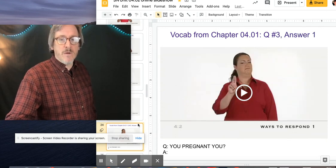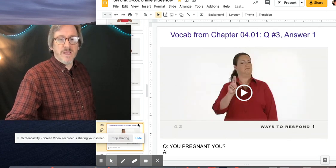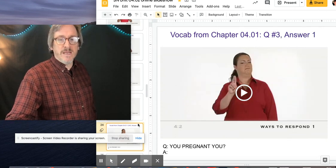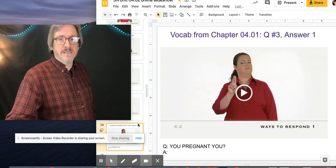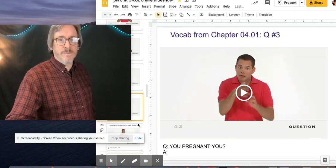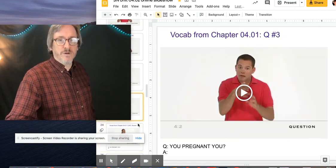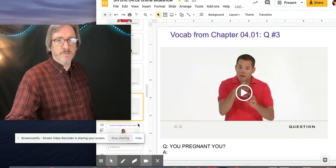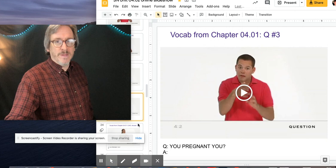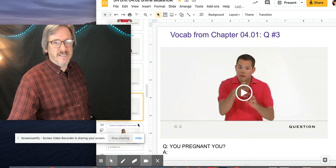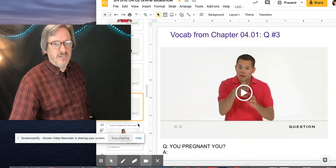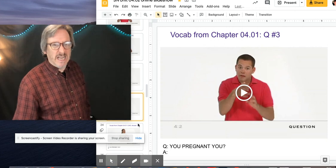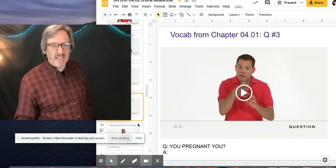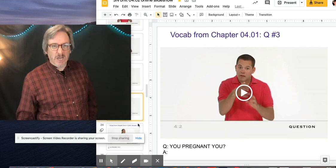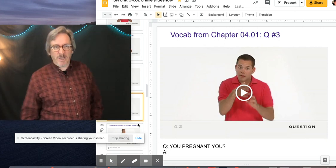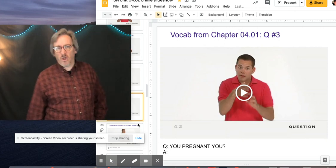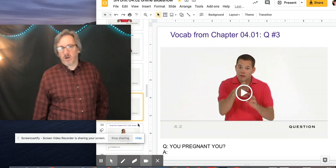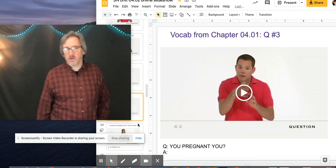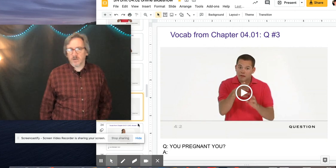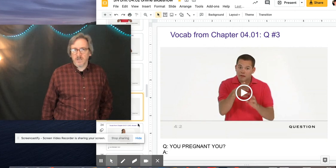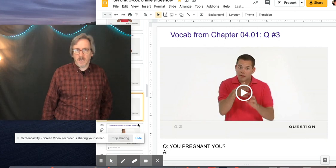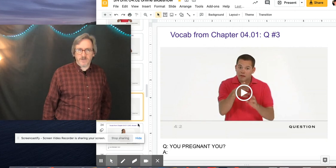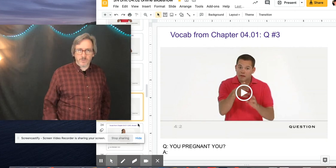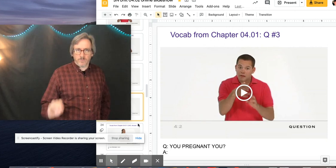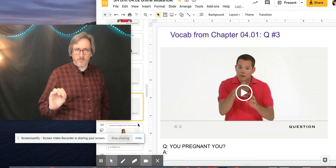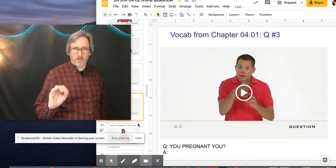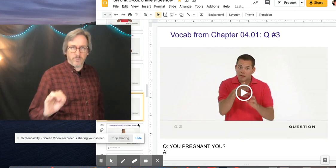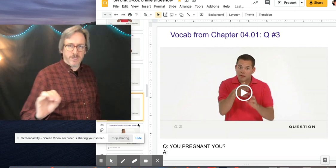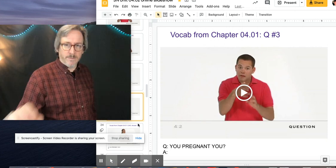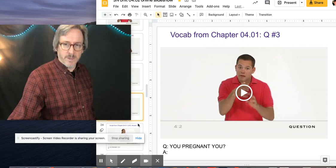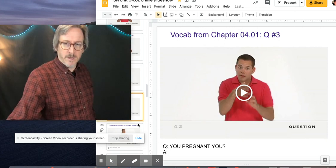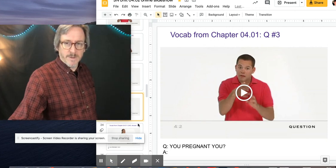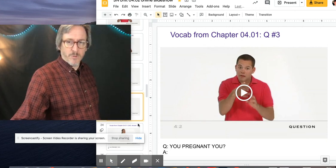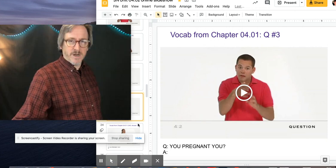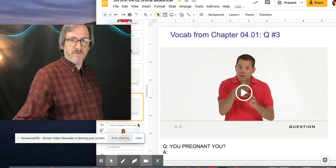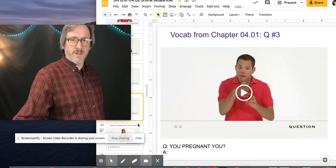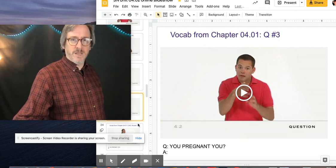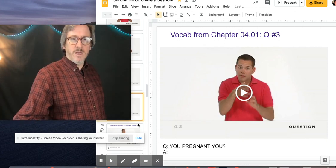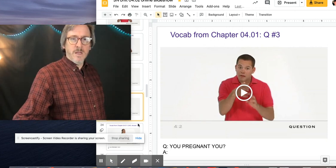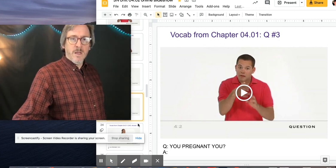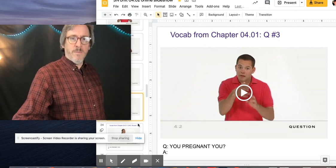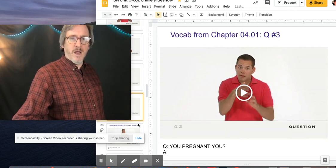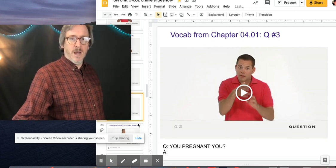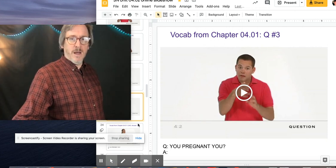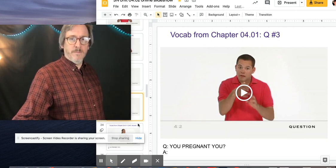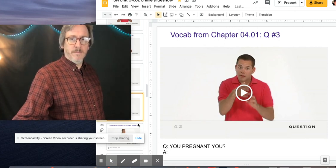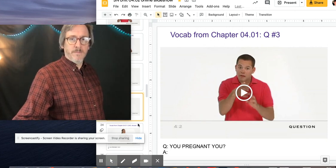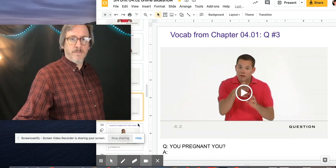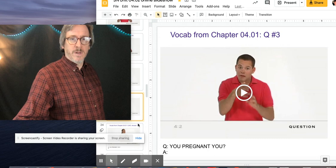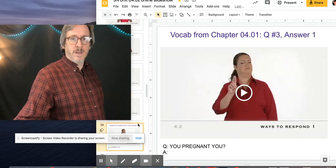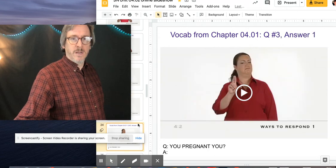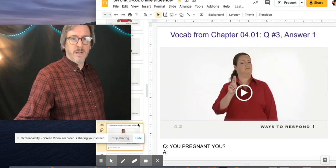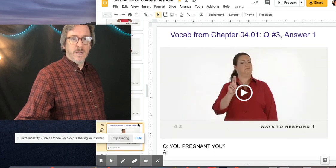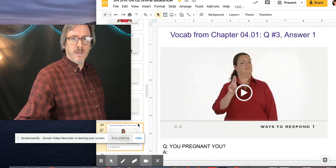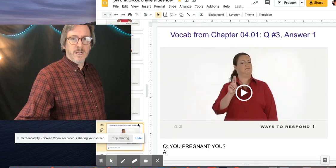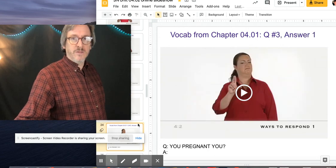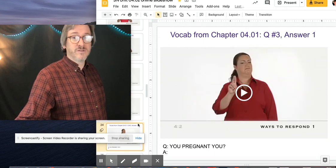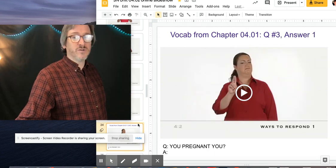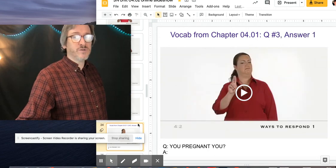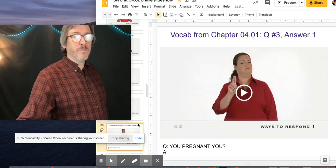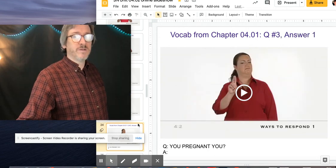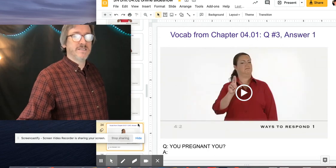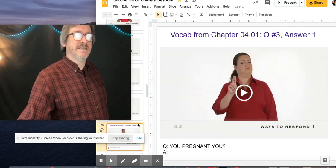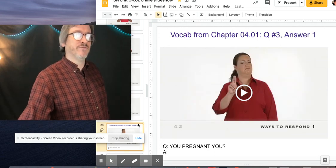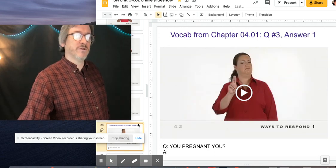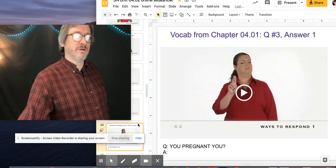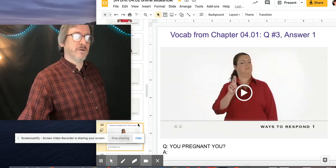Now we're getting it separate because they're getting a little bit longer. And I want you to look at them a little bit more carefully. But there's